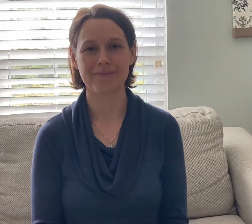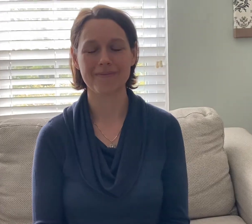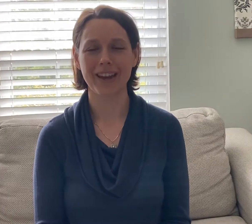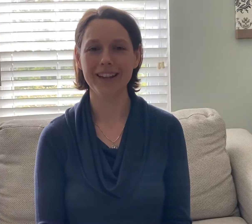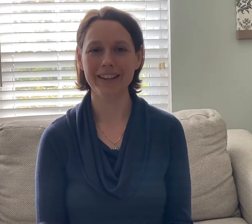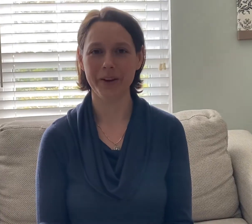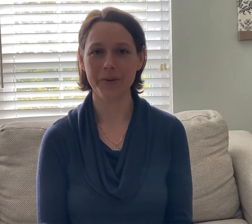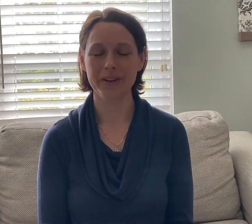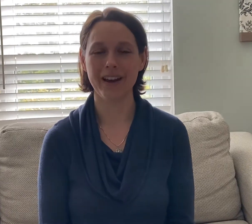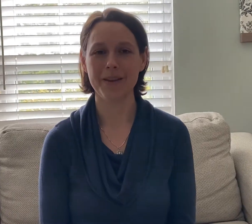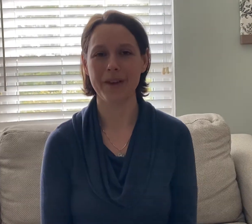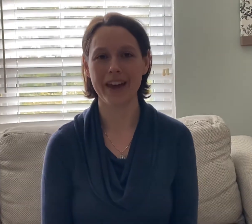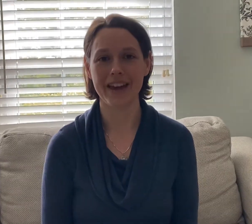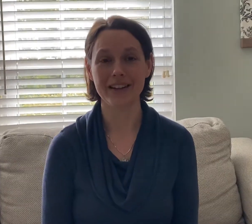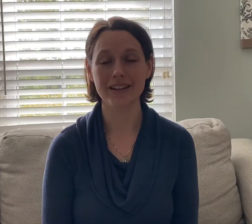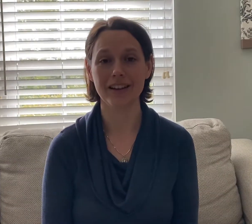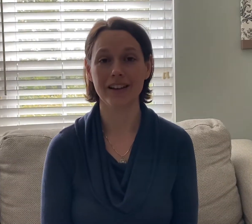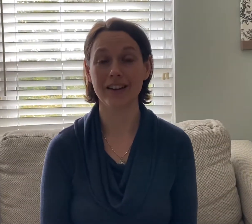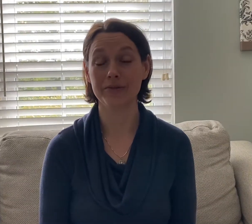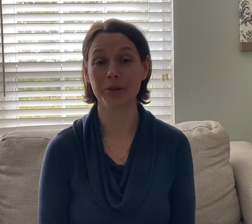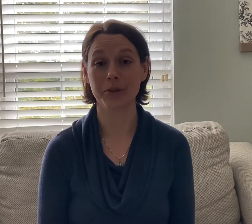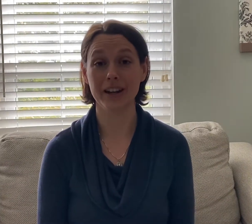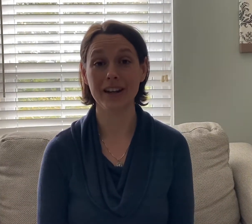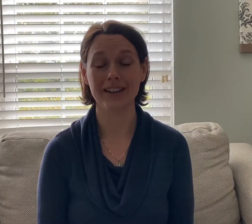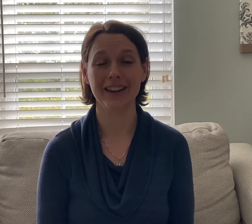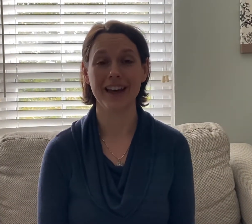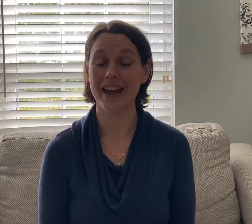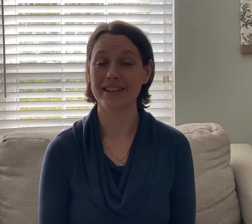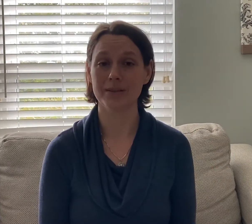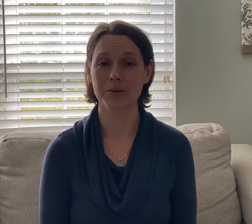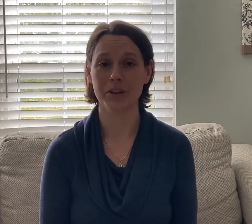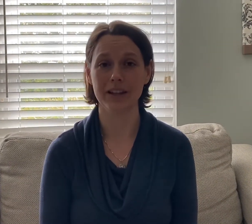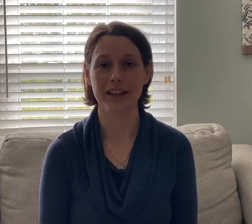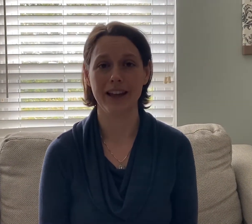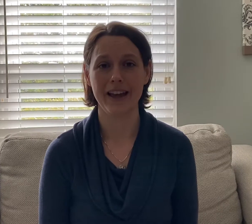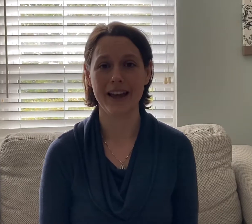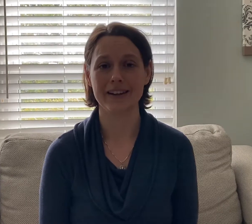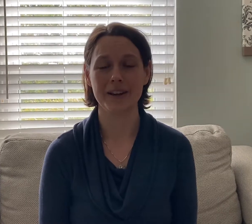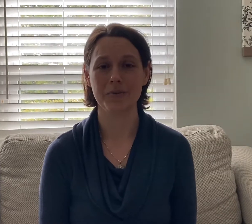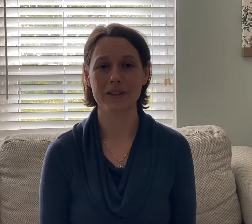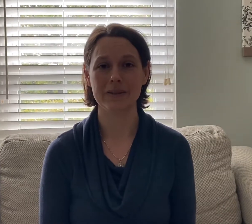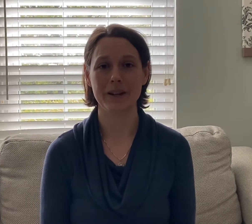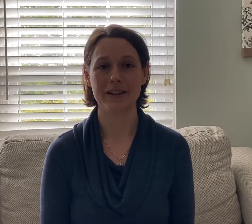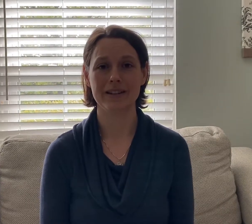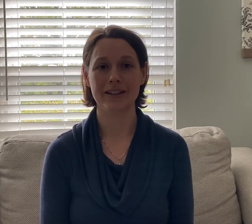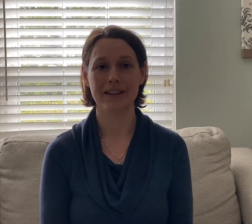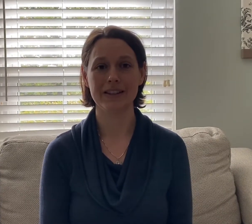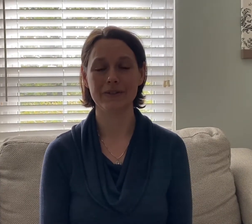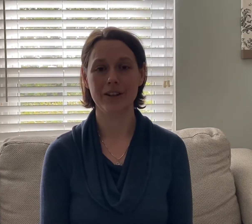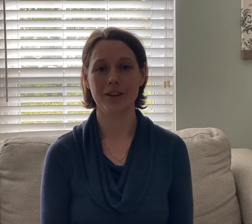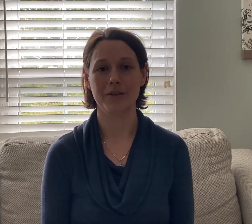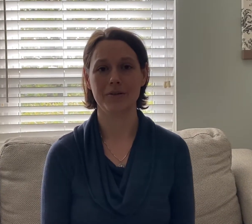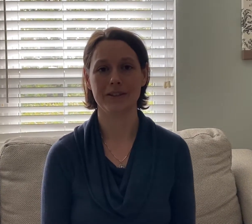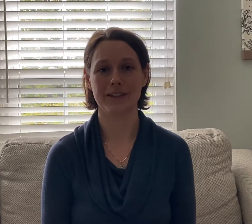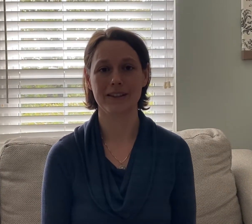Hello and I'm Anne of Marie, Anne de Marie, and I want to spend this video discussing